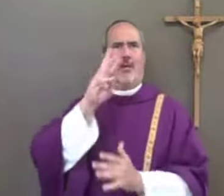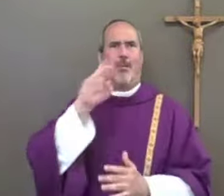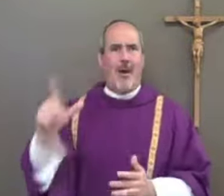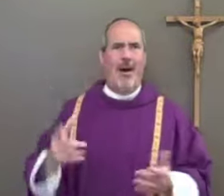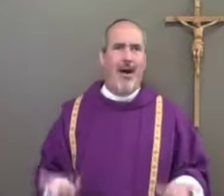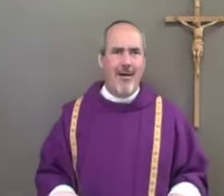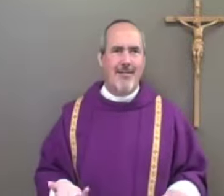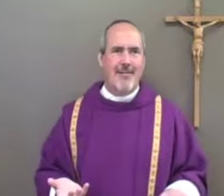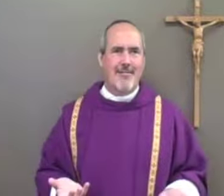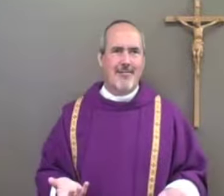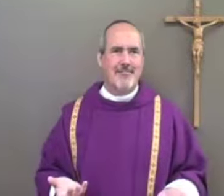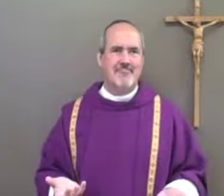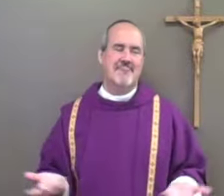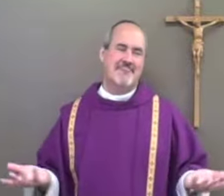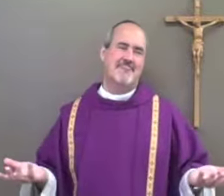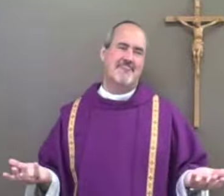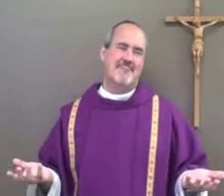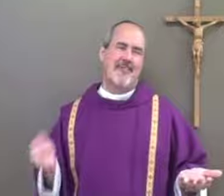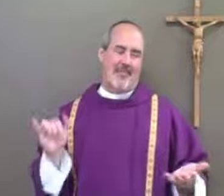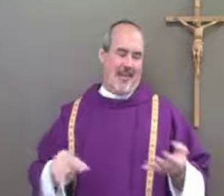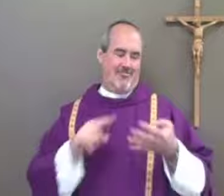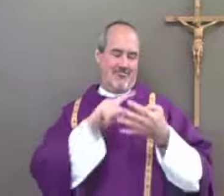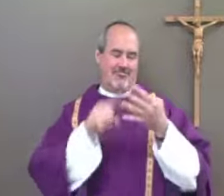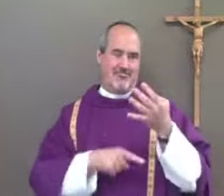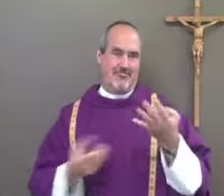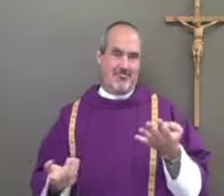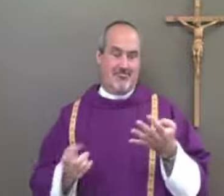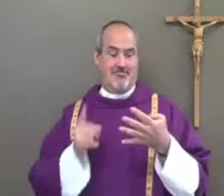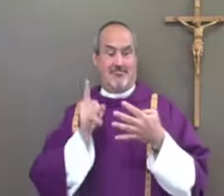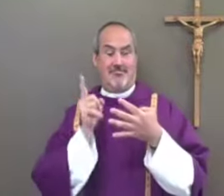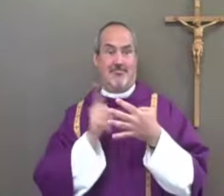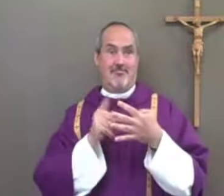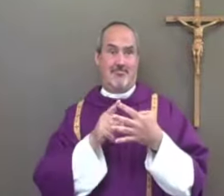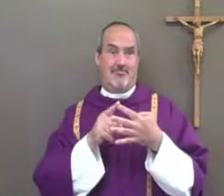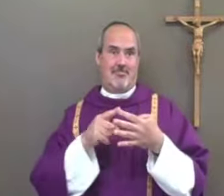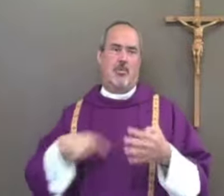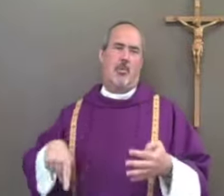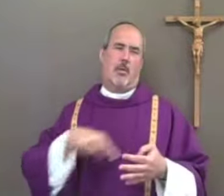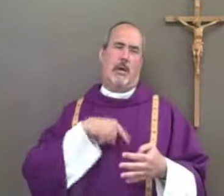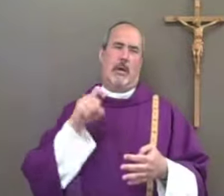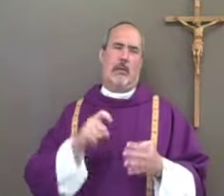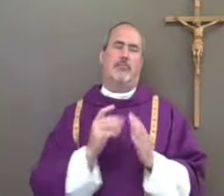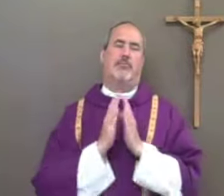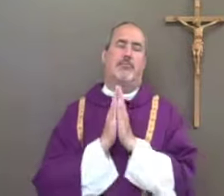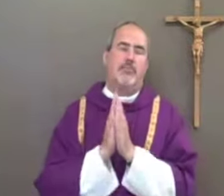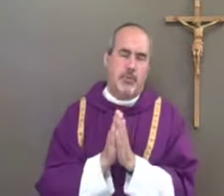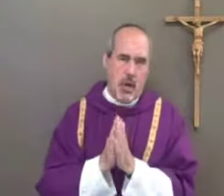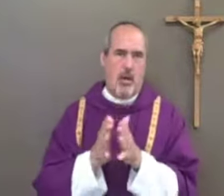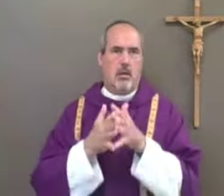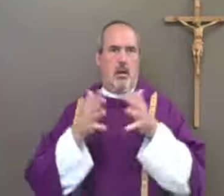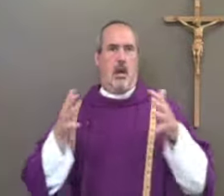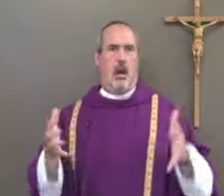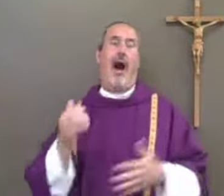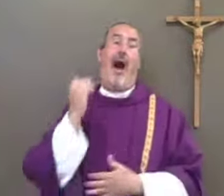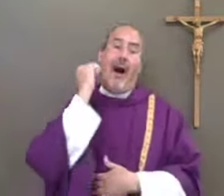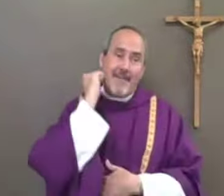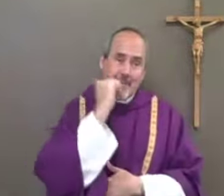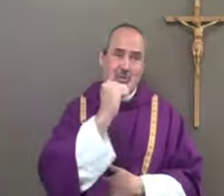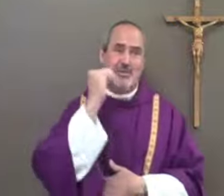So how do we get to know Jesus well? Well, I'm going to talk about four different things you can do. First, you need to pray